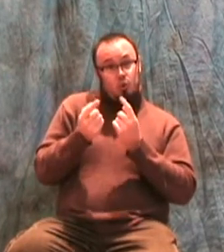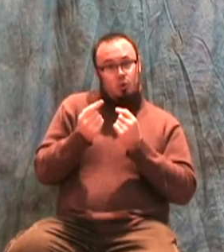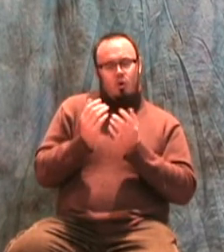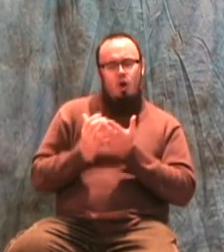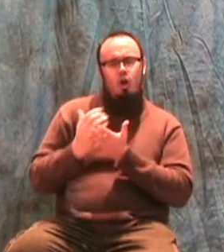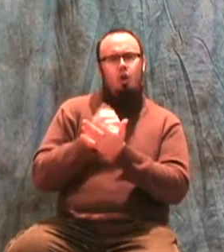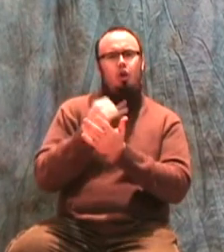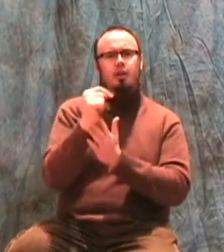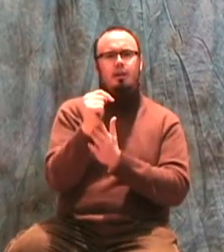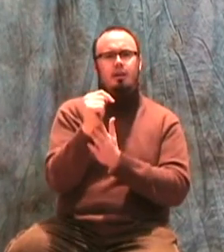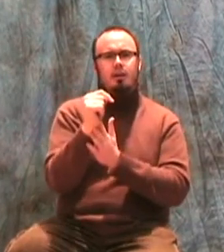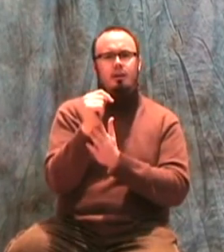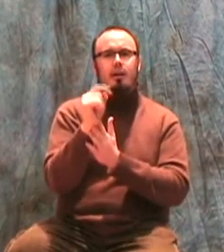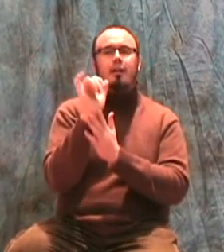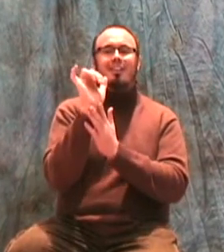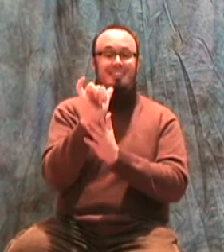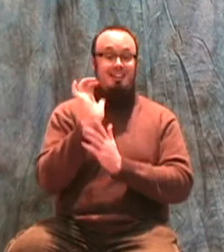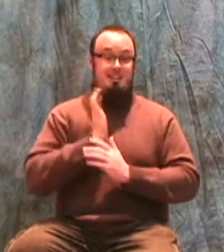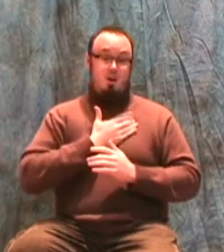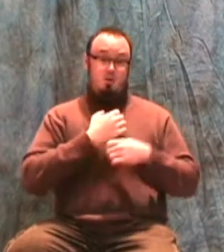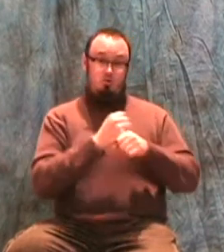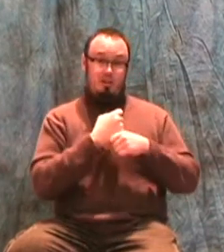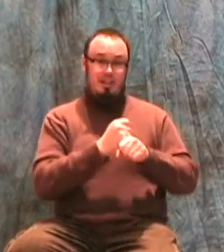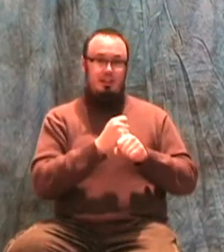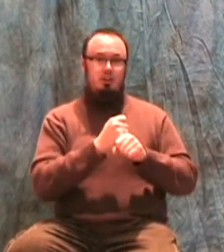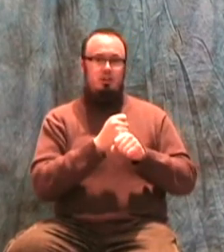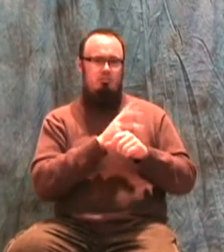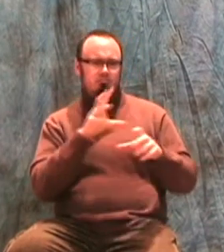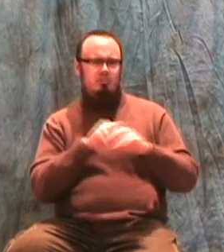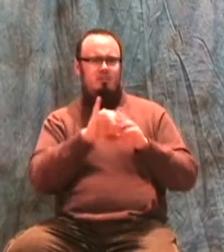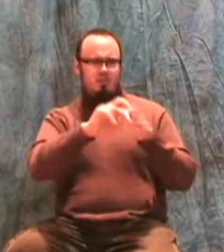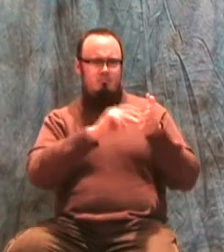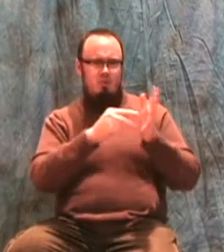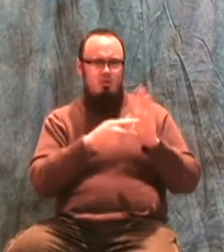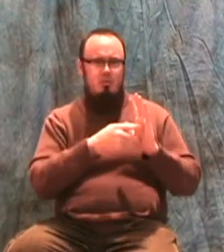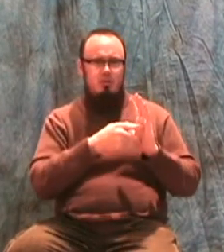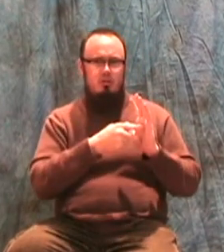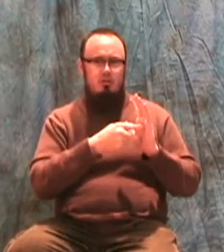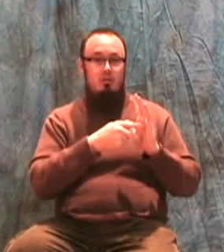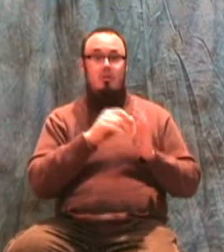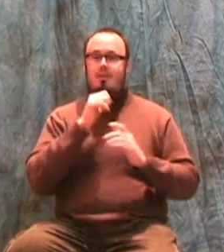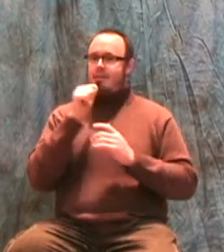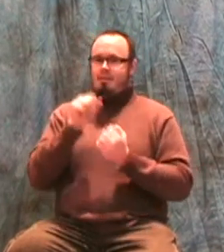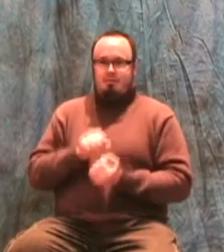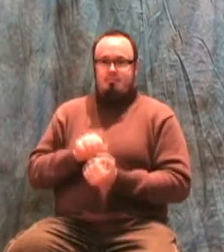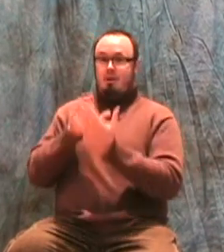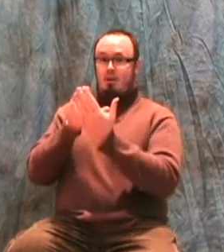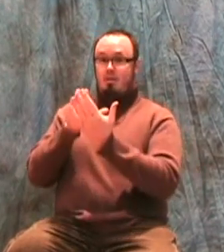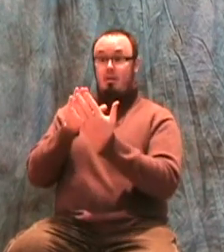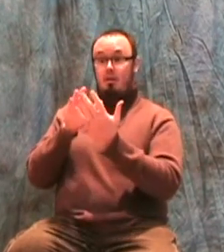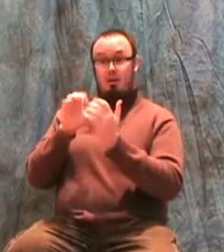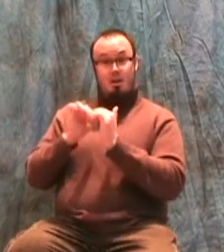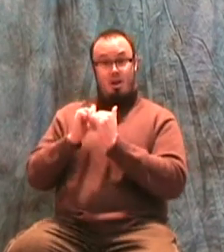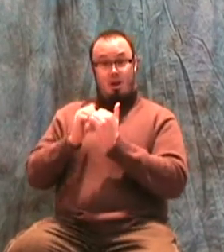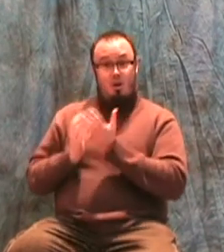That defines the purpose of our creation but not the method The method of us earning this greatest good